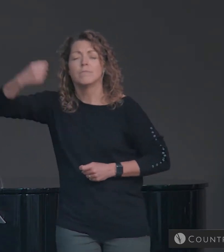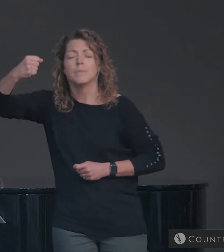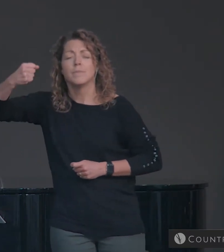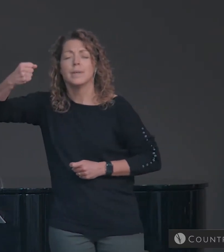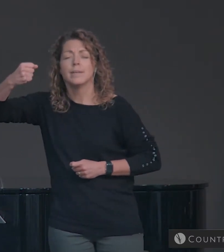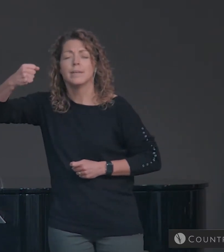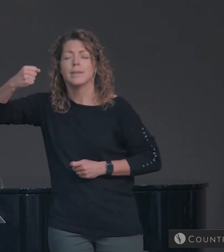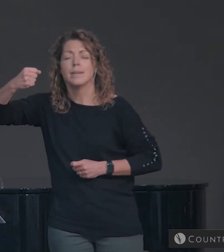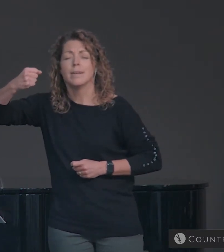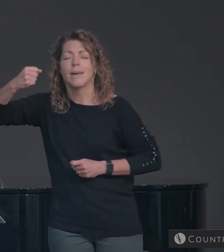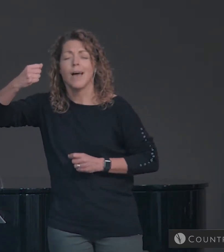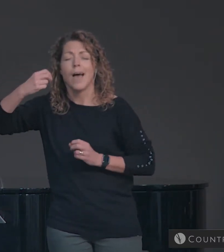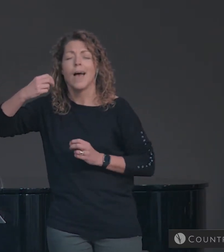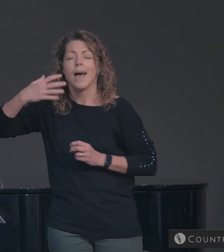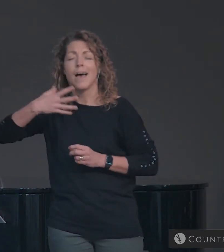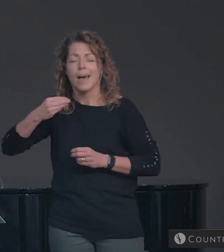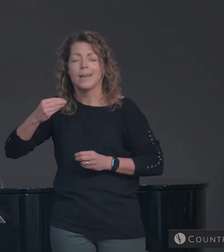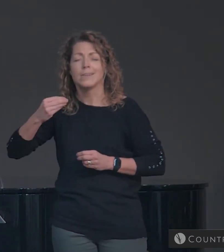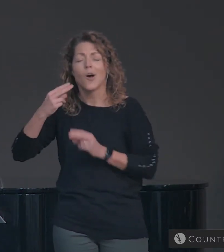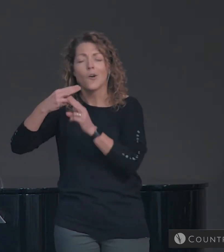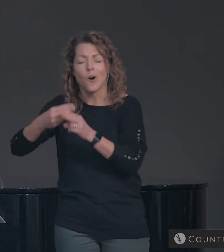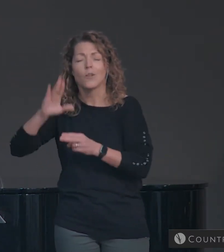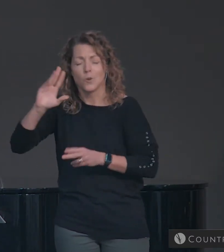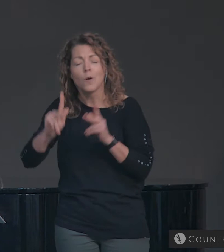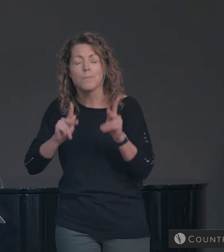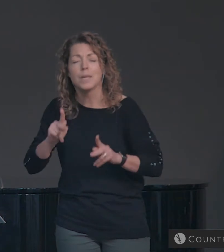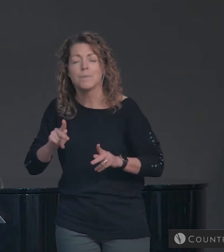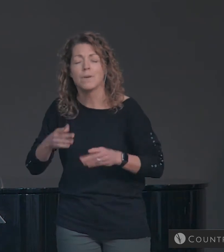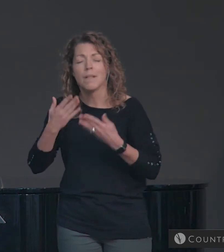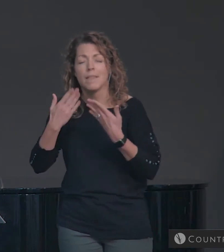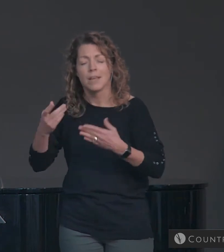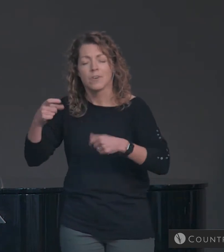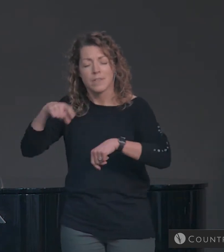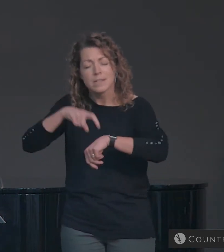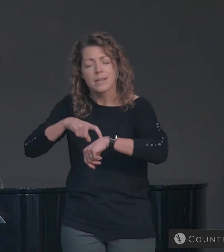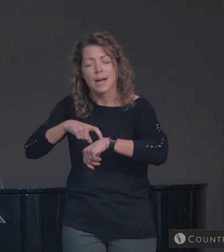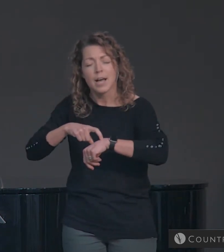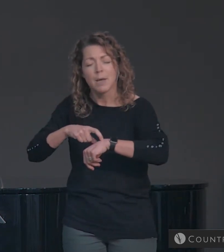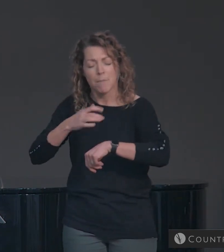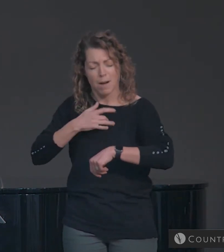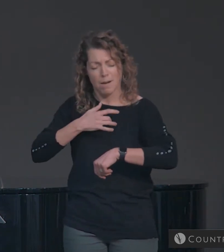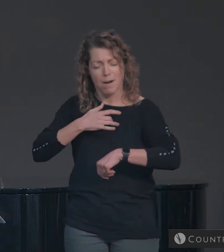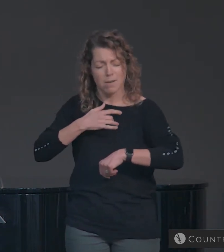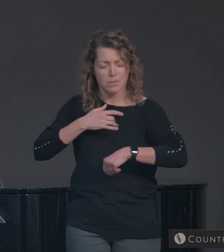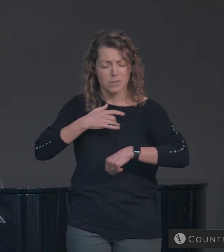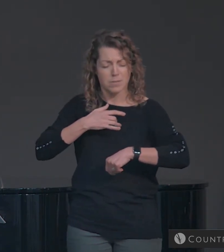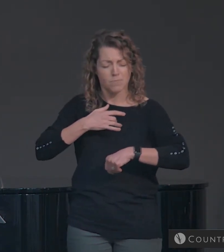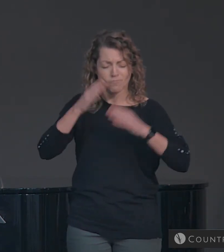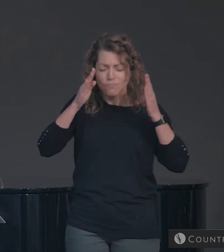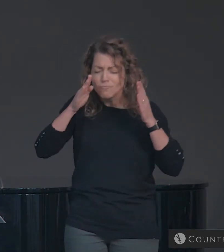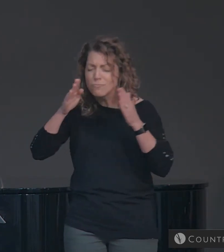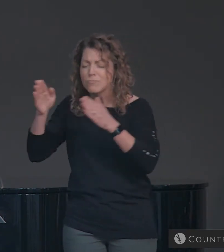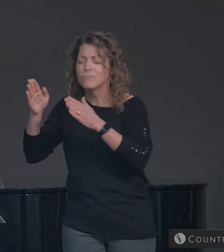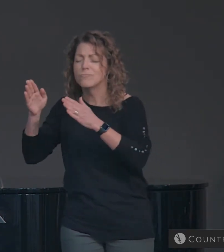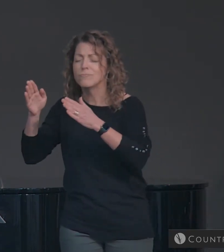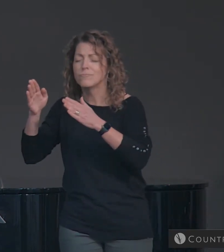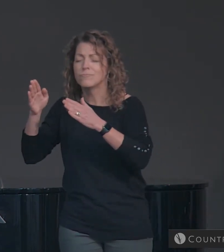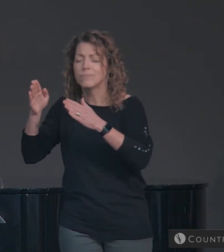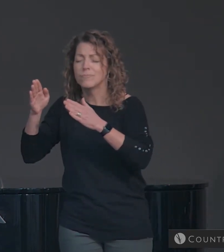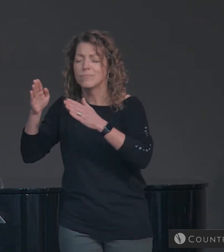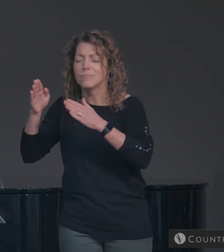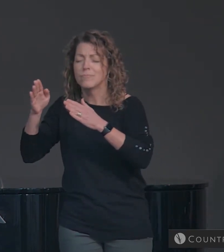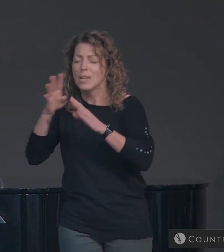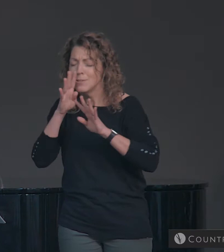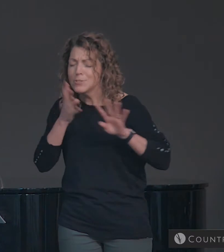people Thank you for this time I pray, Lord, that you would guide our hearts And, Lord, help us to set all distractions